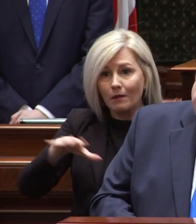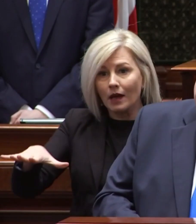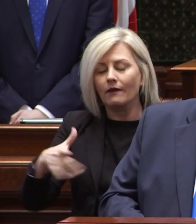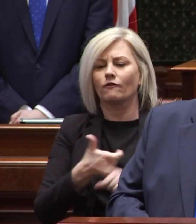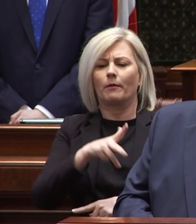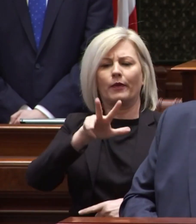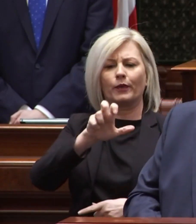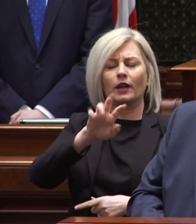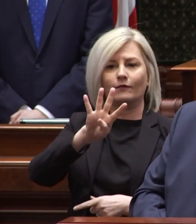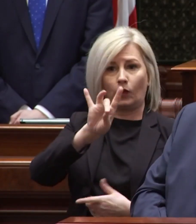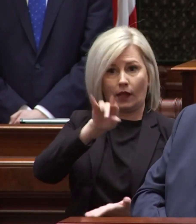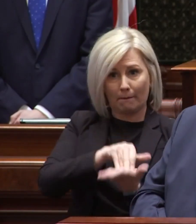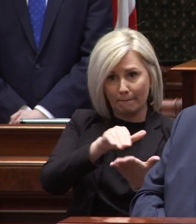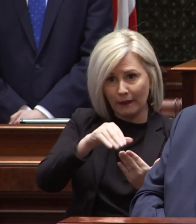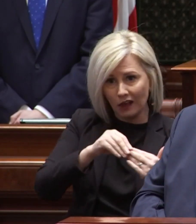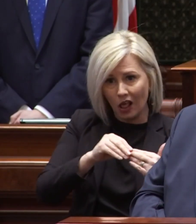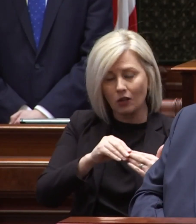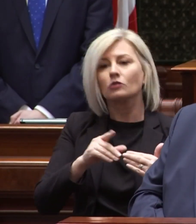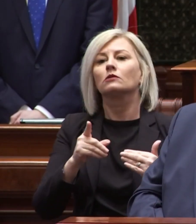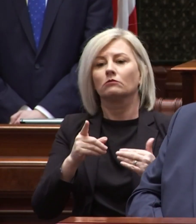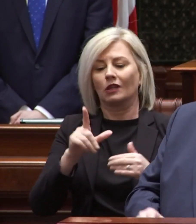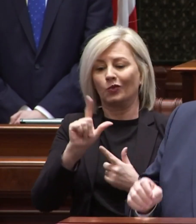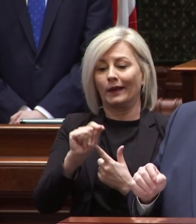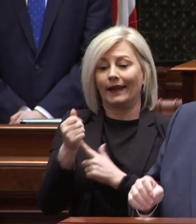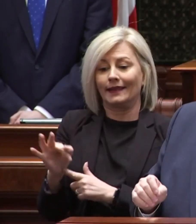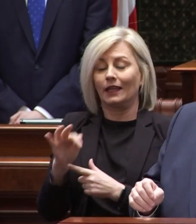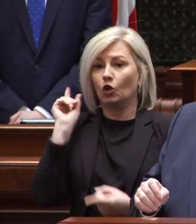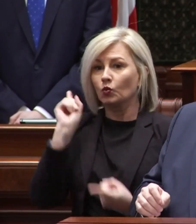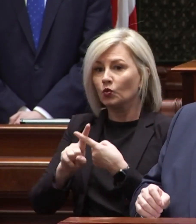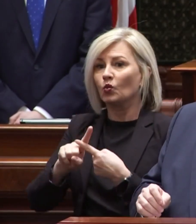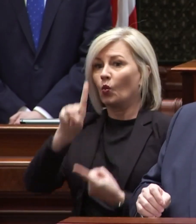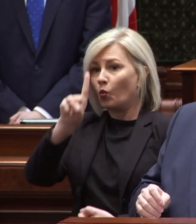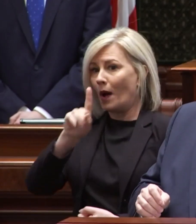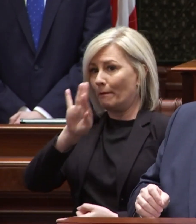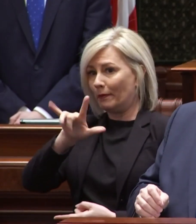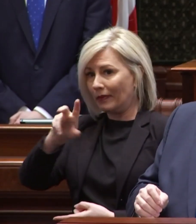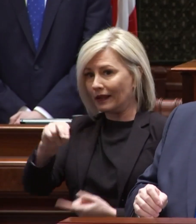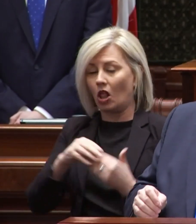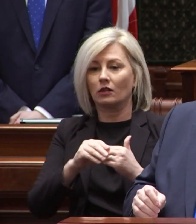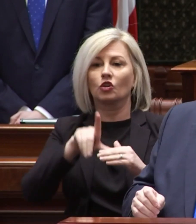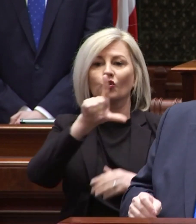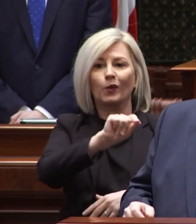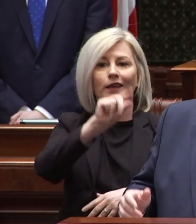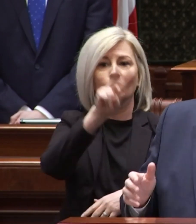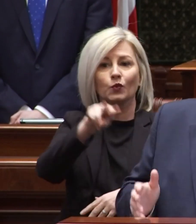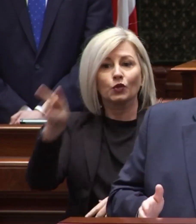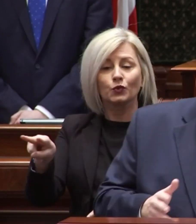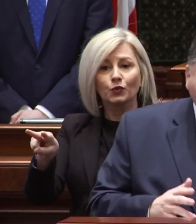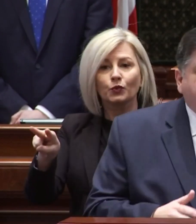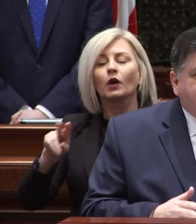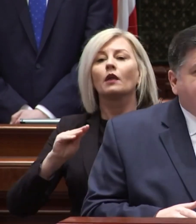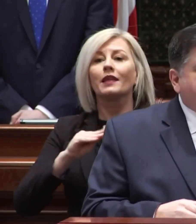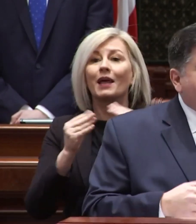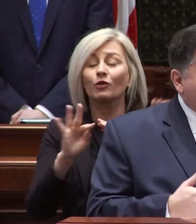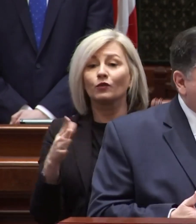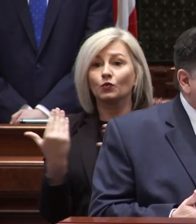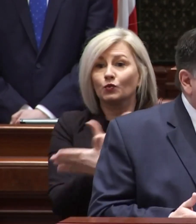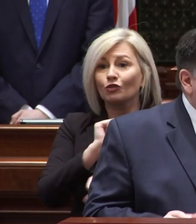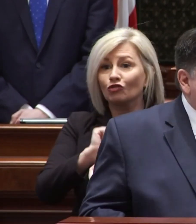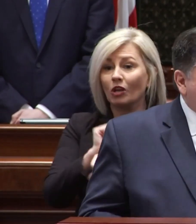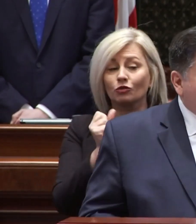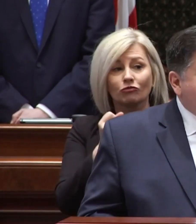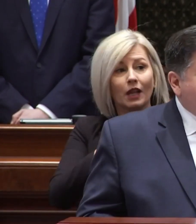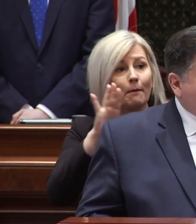348 million dollars in 2019 to 1 billion dollars in 2022 and the number of new jobs